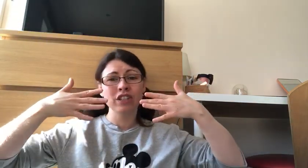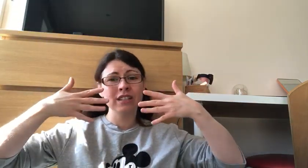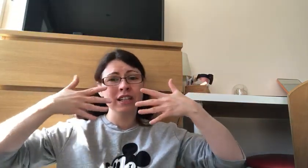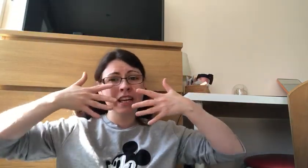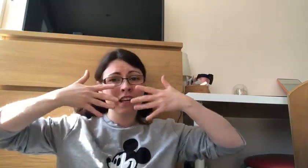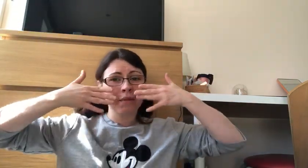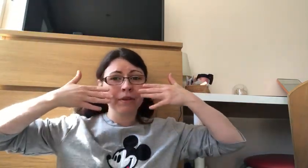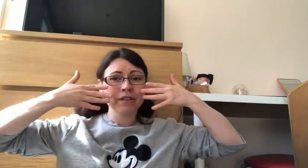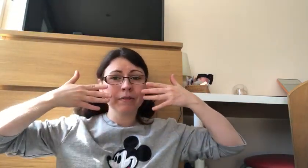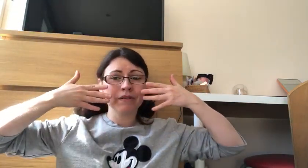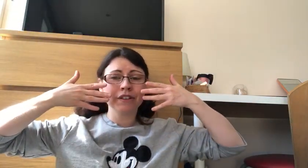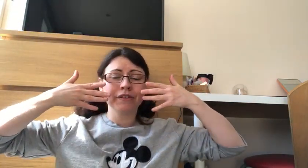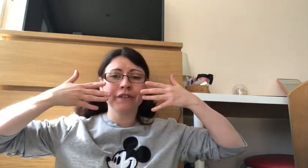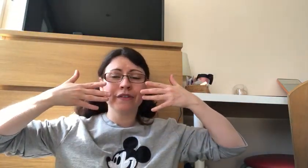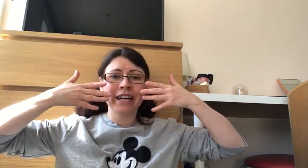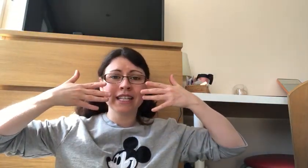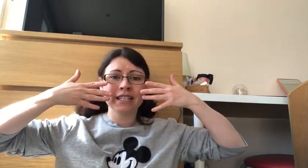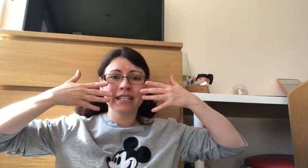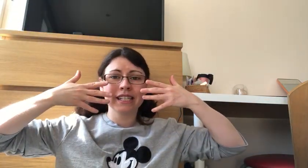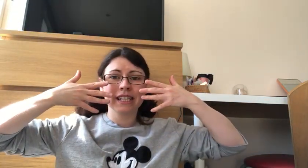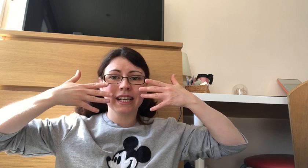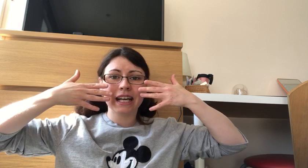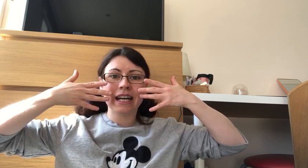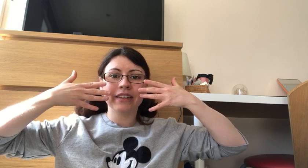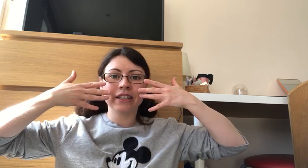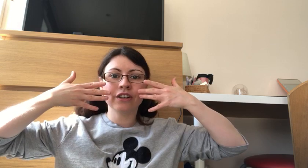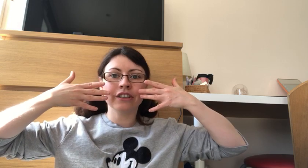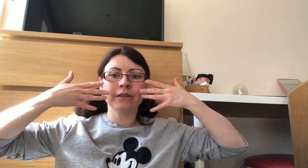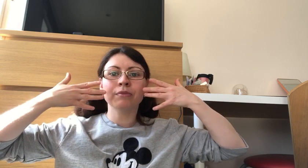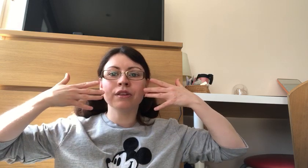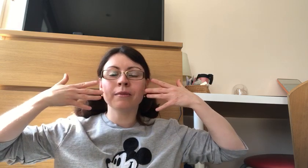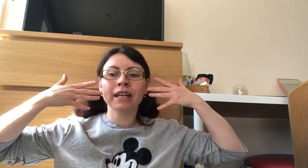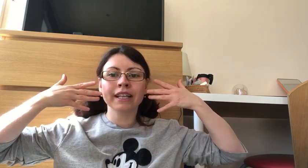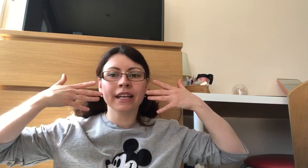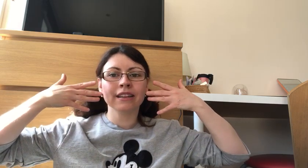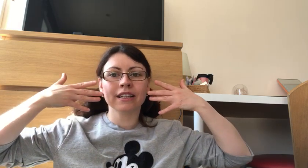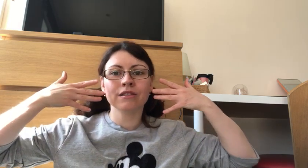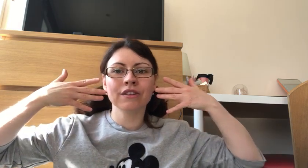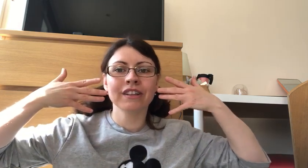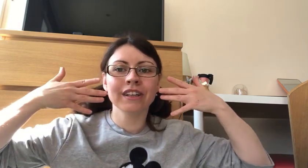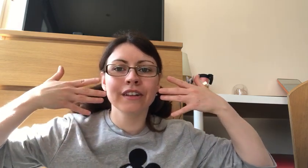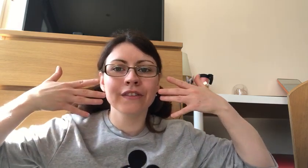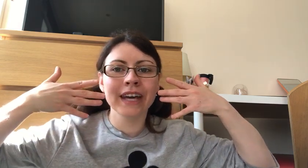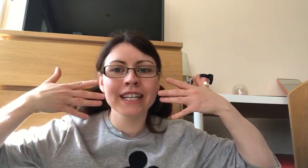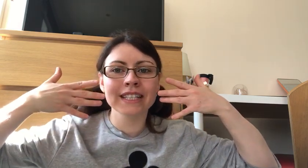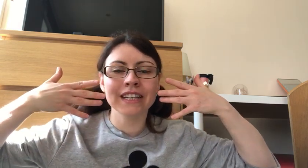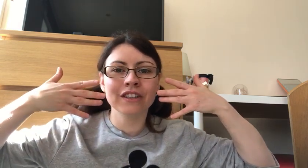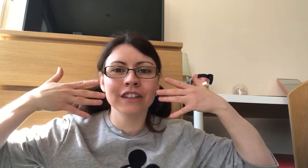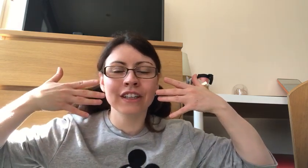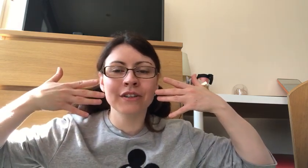gently put them in front of your face and then you're gonna put them like that next to your face and you're gonna go